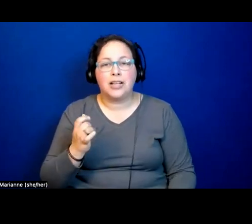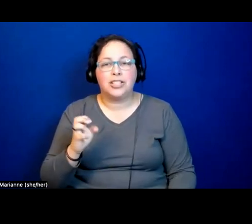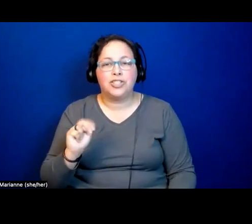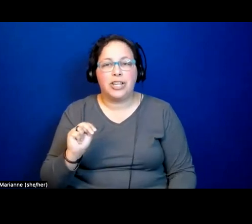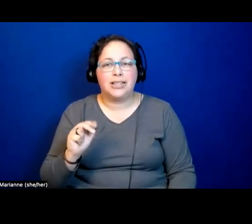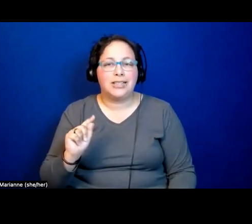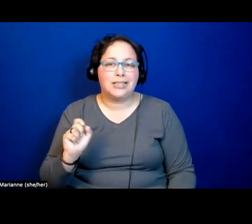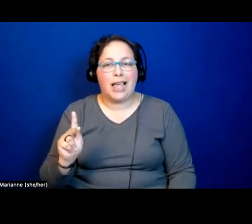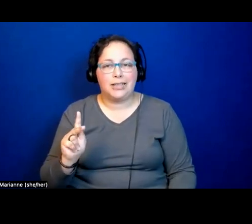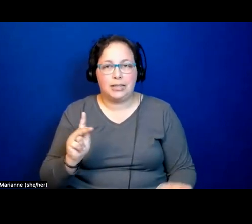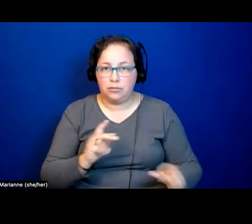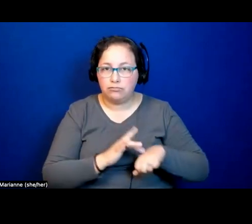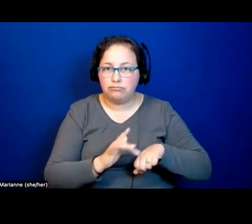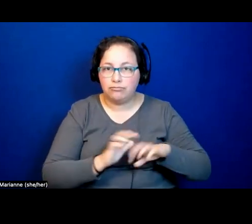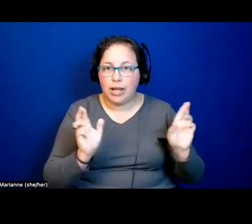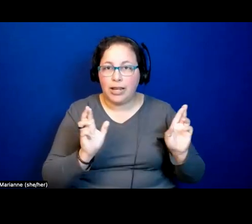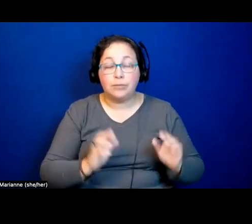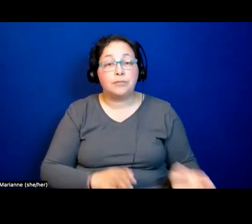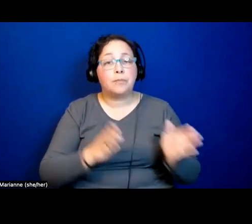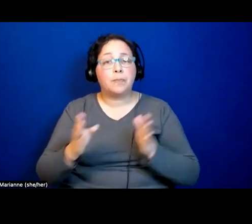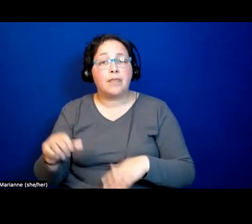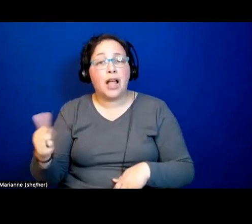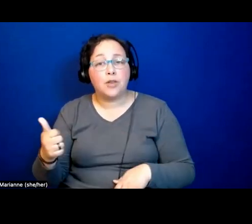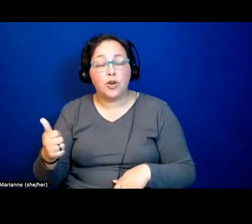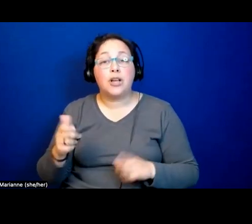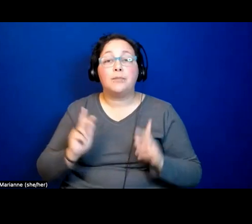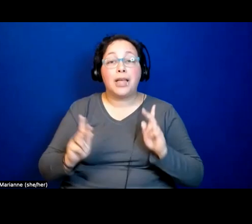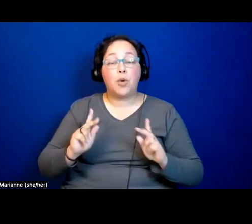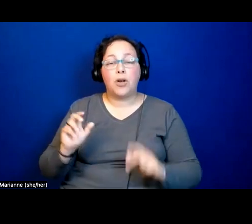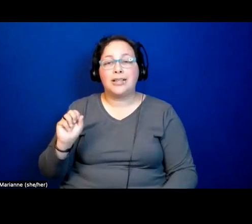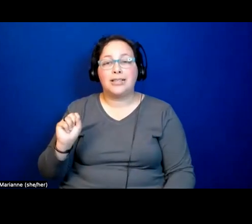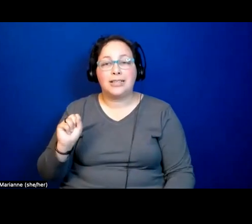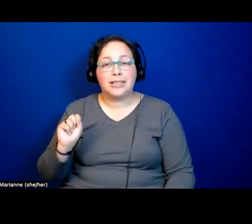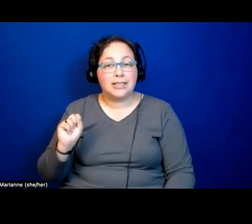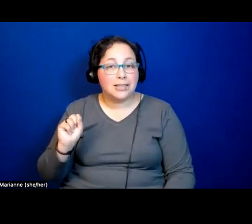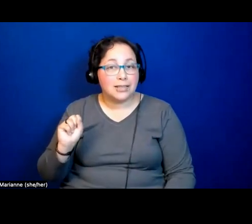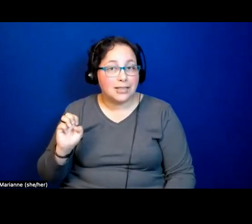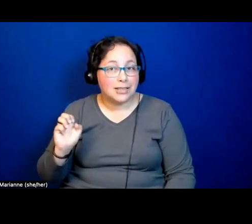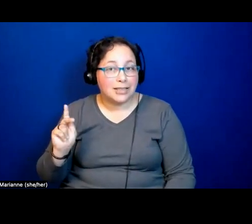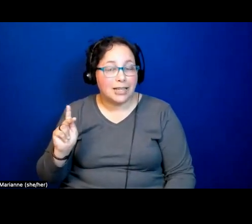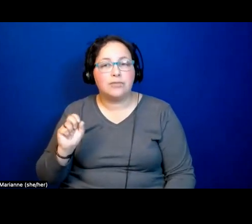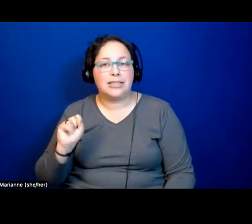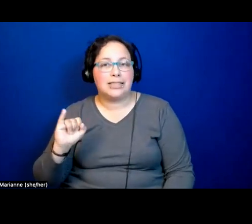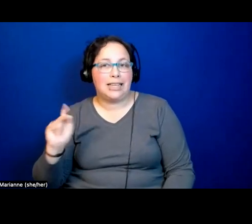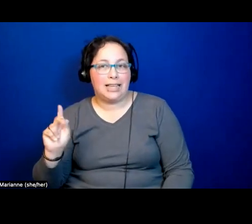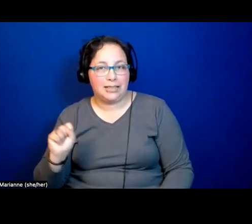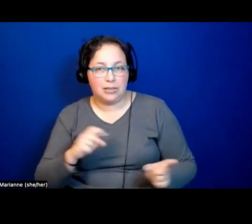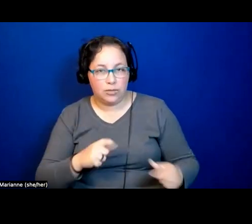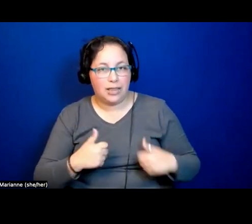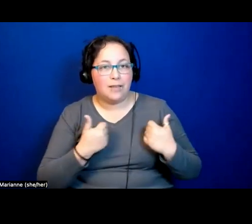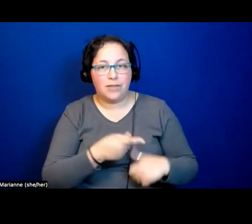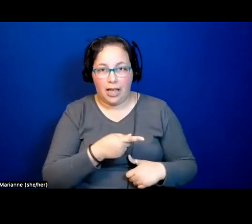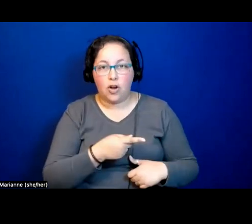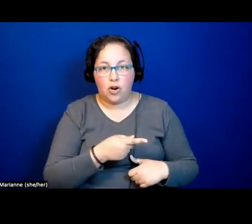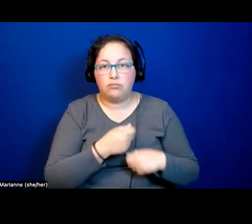kinds of formations. Sikhs, also in India, also produced a good deal of oxygen during